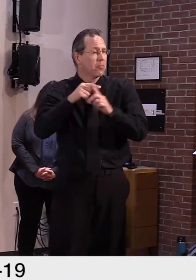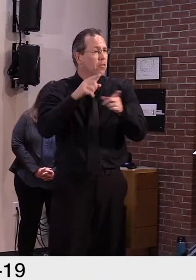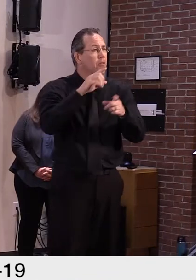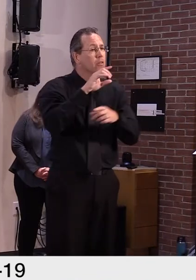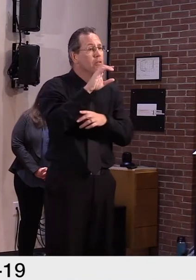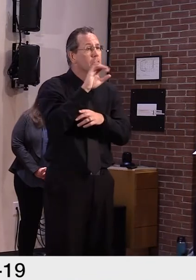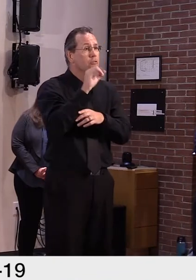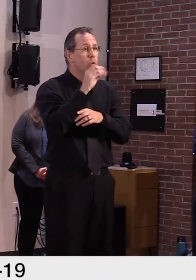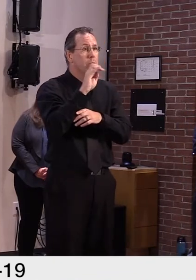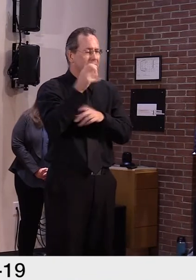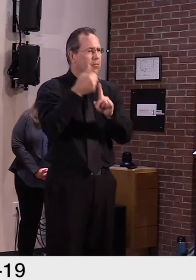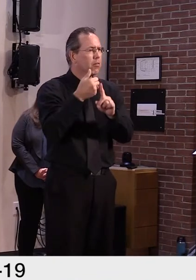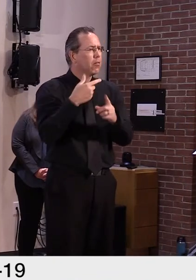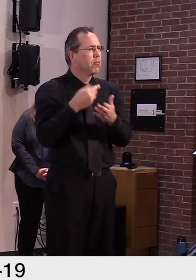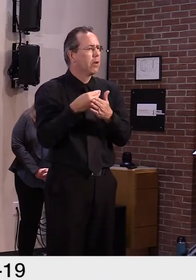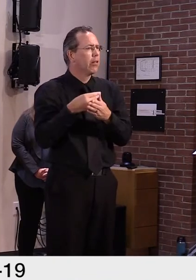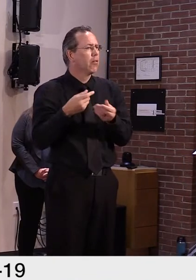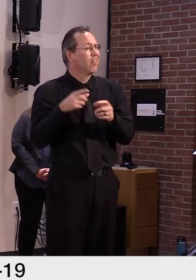I'm opposed to it.